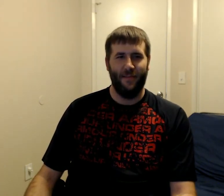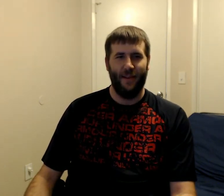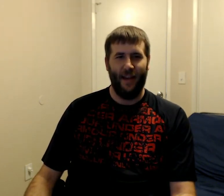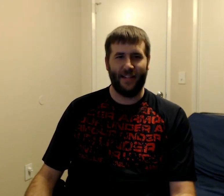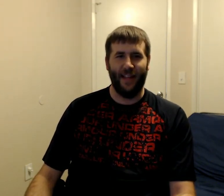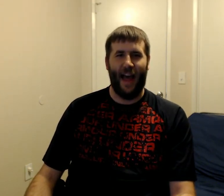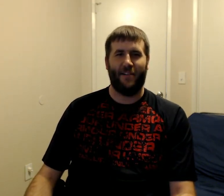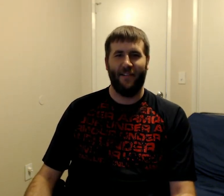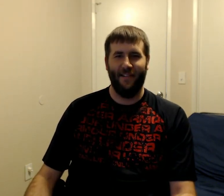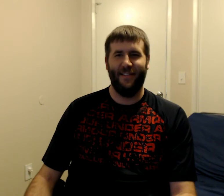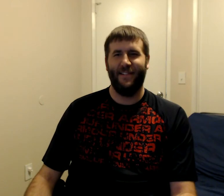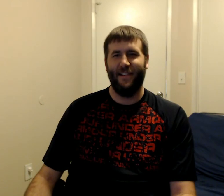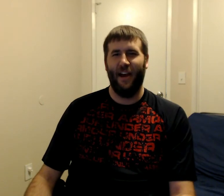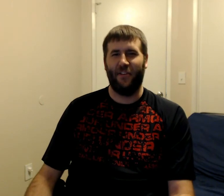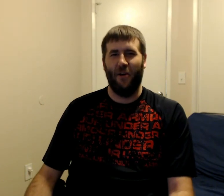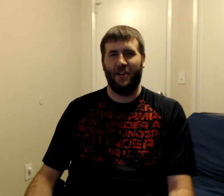It's a ladder. Of course.